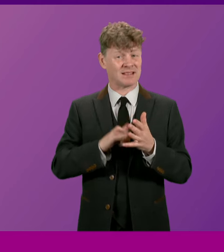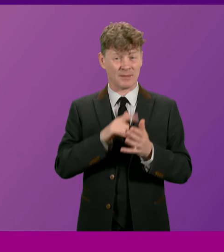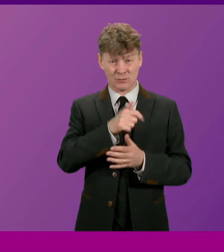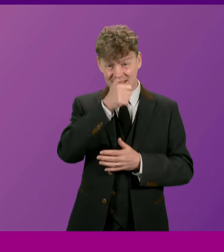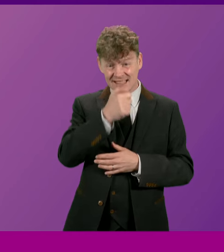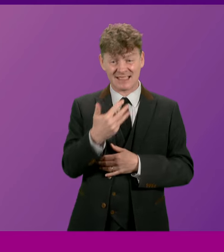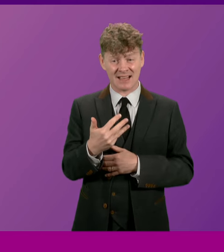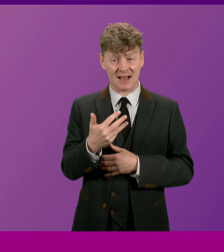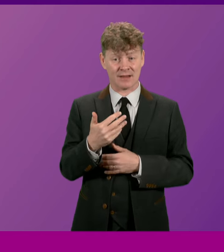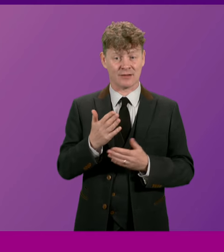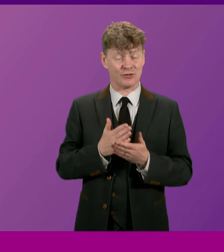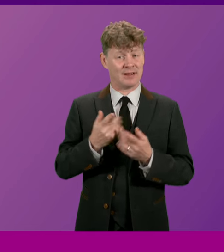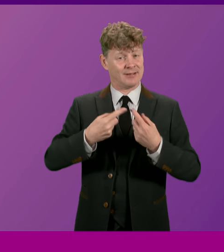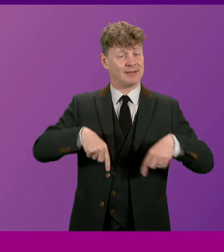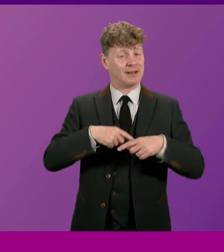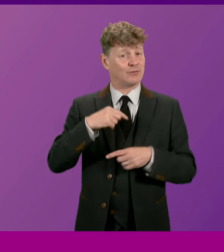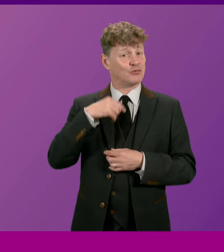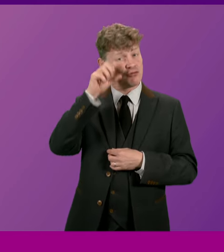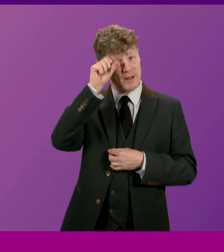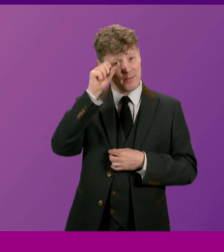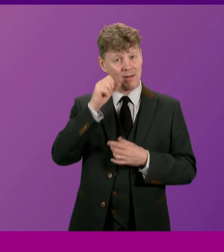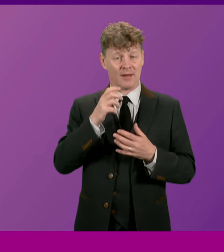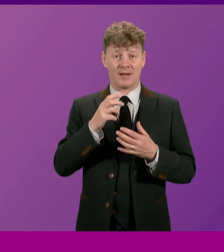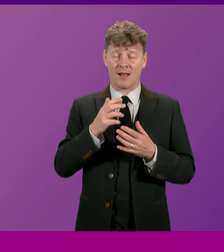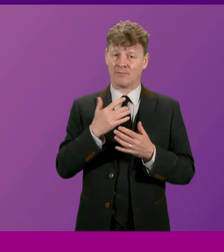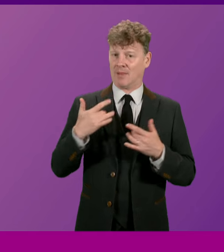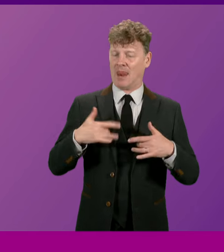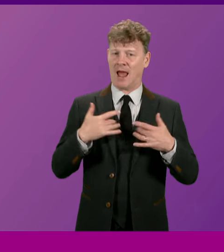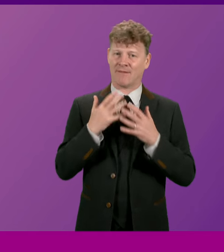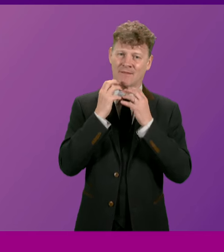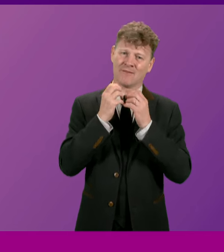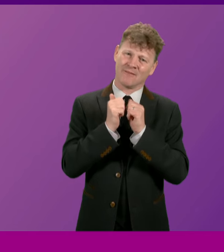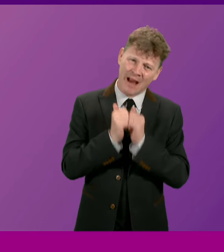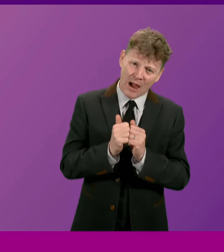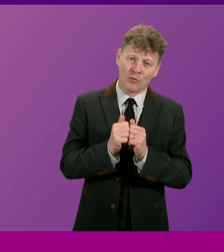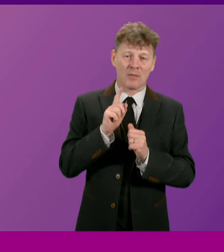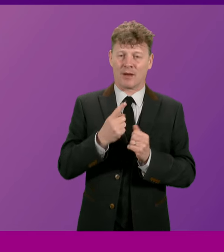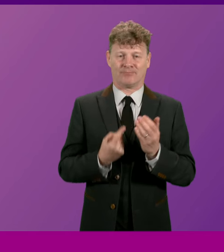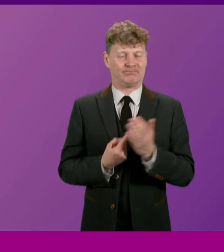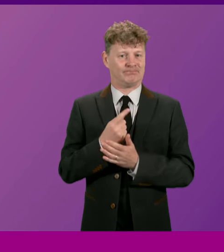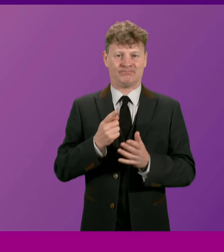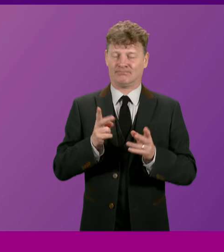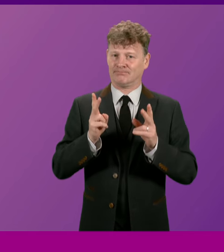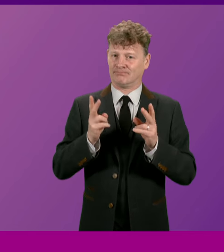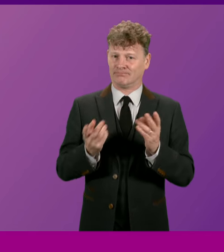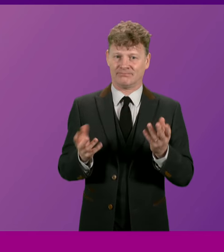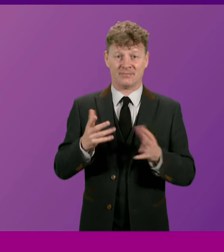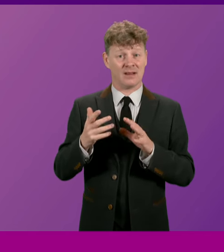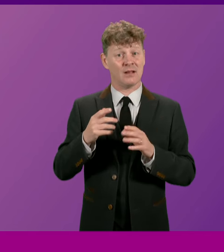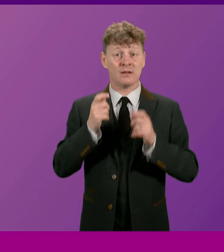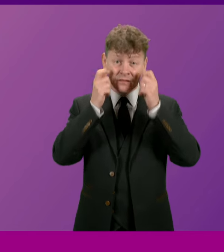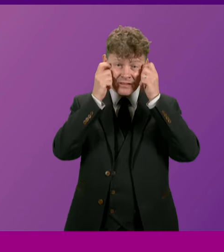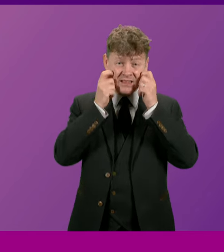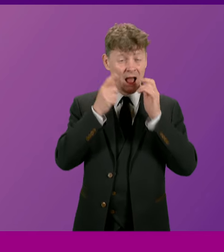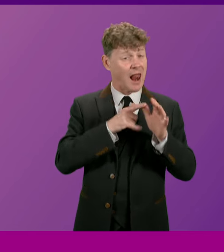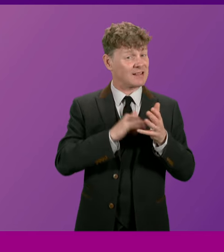69 reminds us all how precious but precarious life is. In the words of our national bard, who